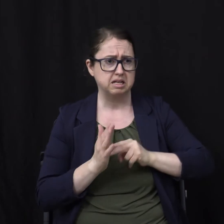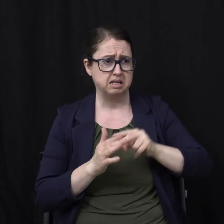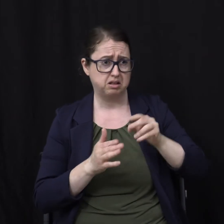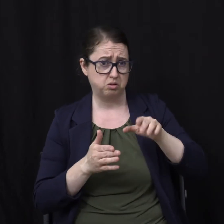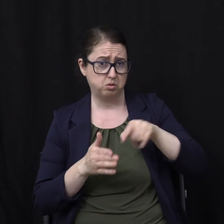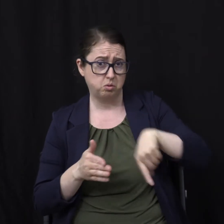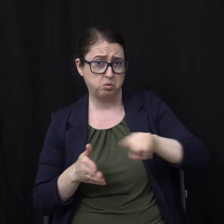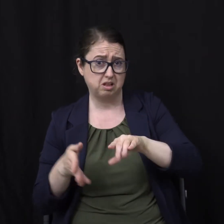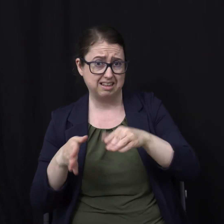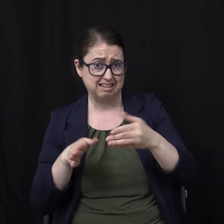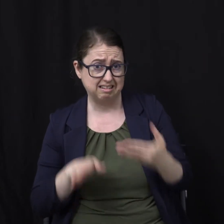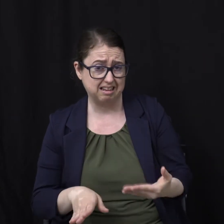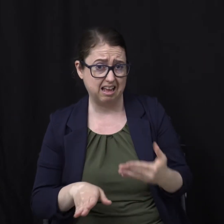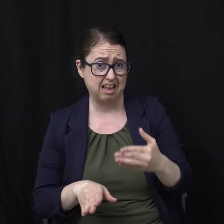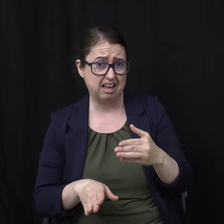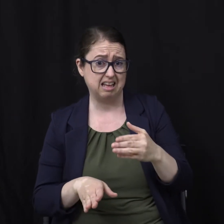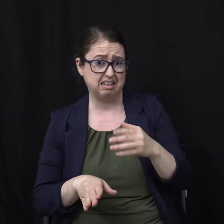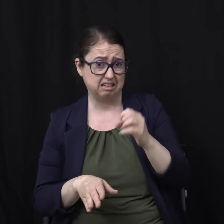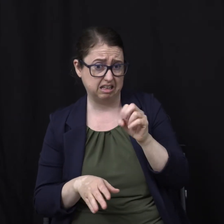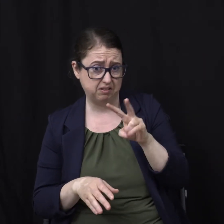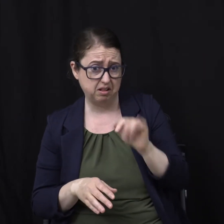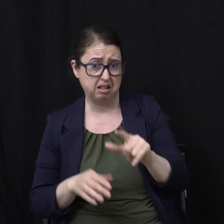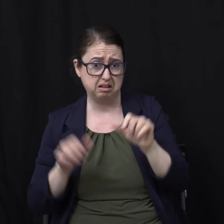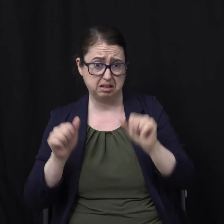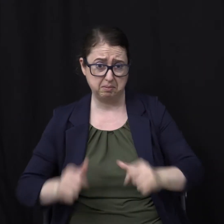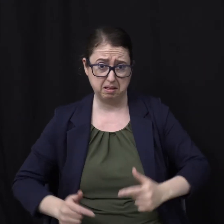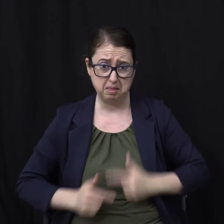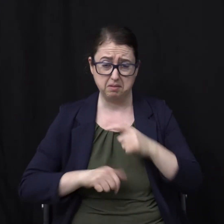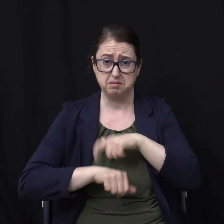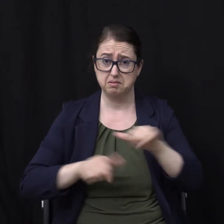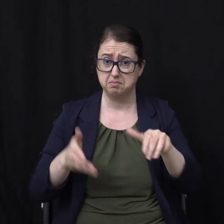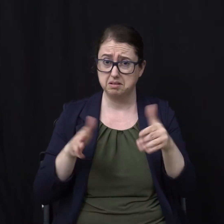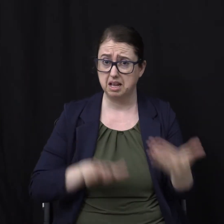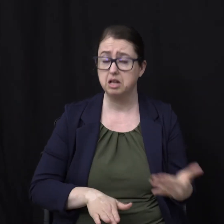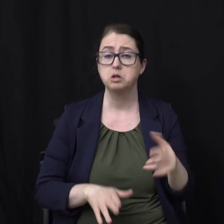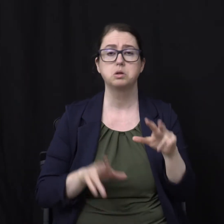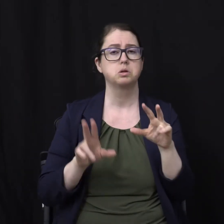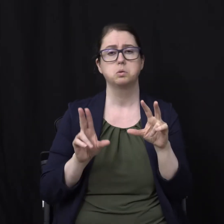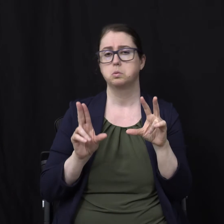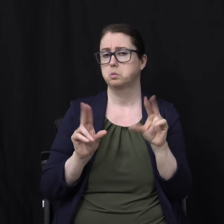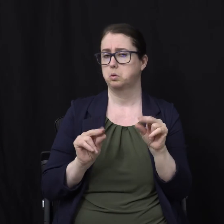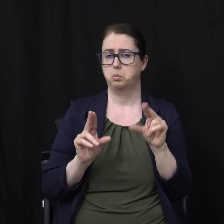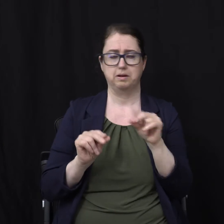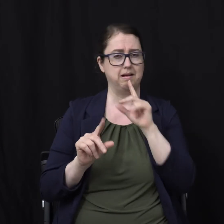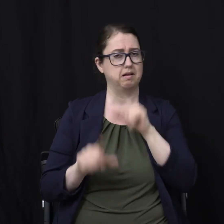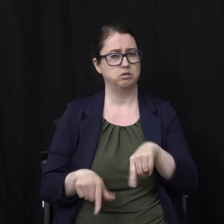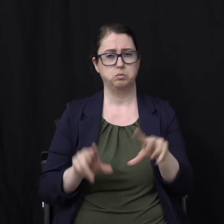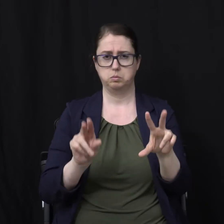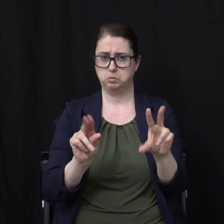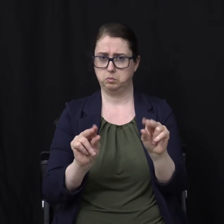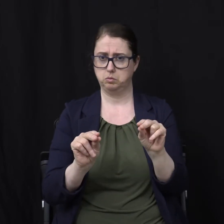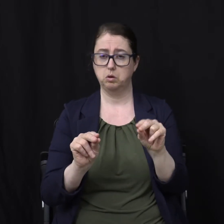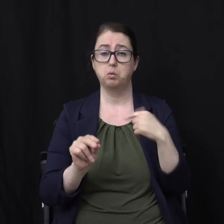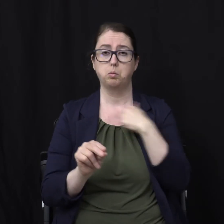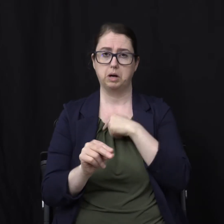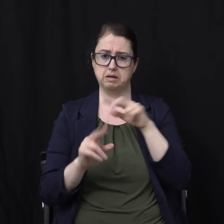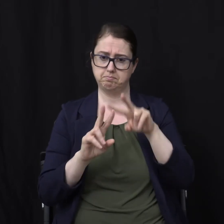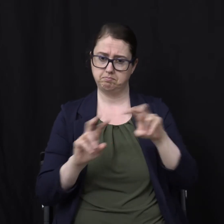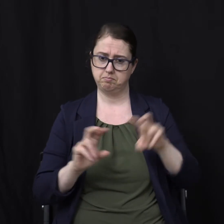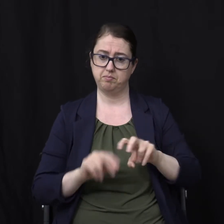Even be in hell Alive right now While dead Well no That's why this is part 2 Of last night We're looking at myth number 3 For two